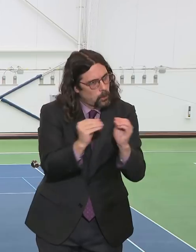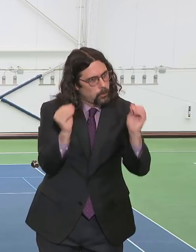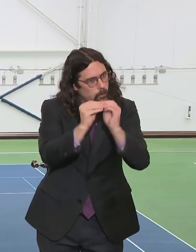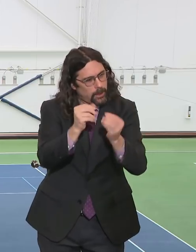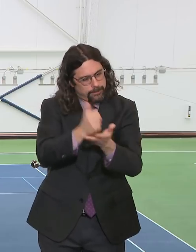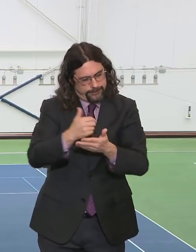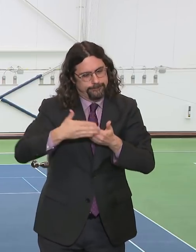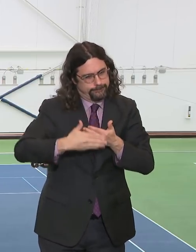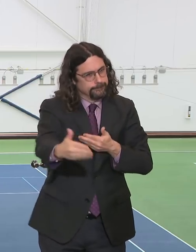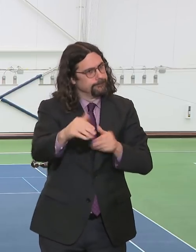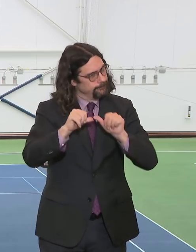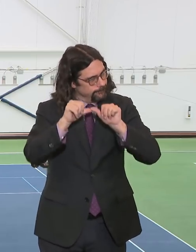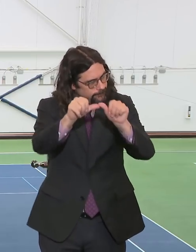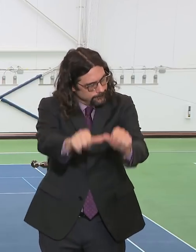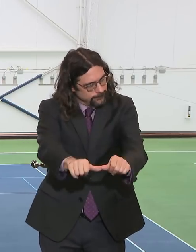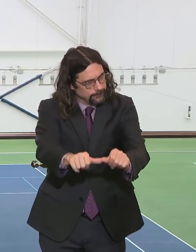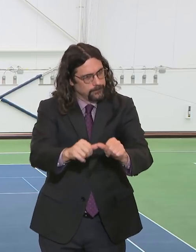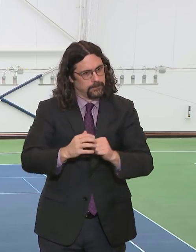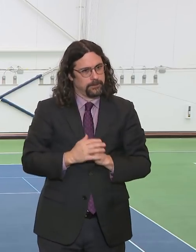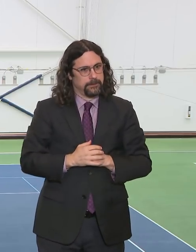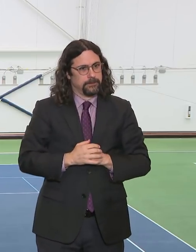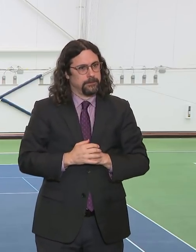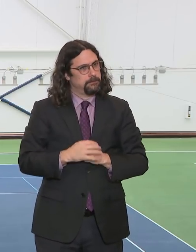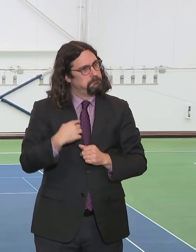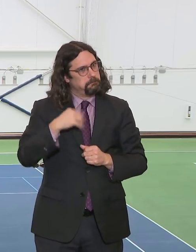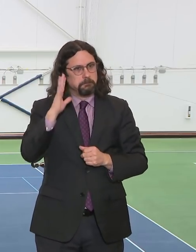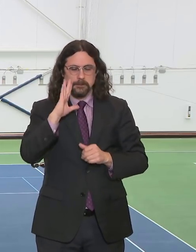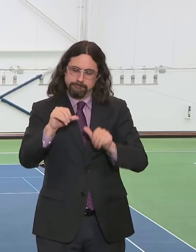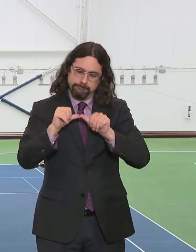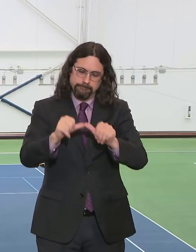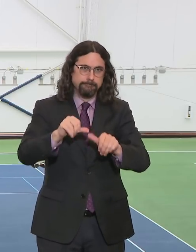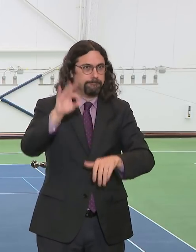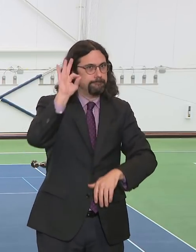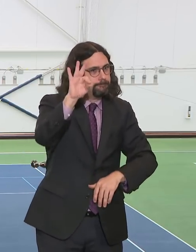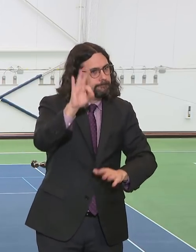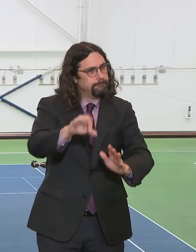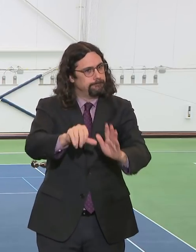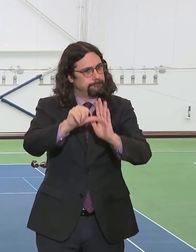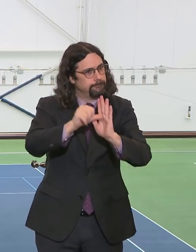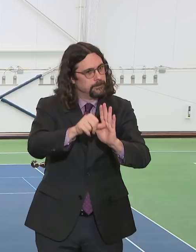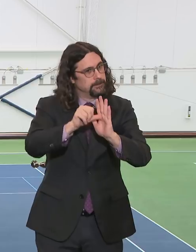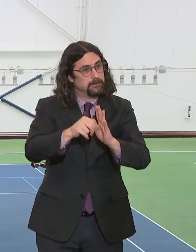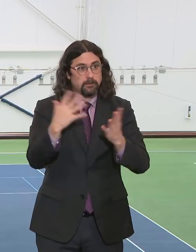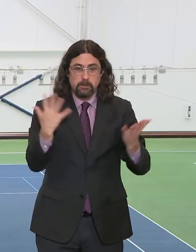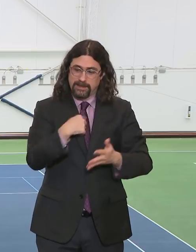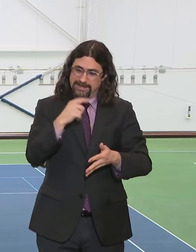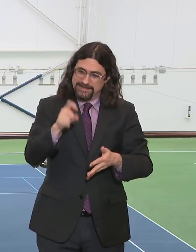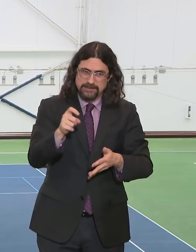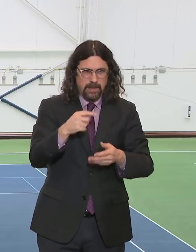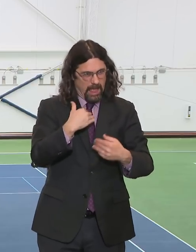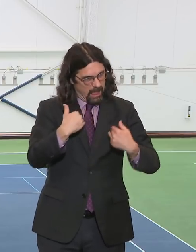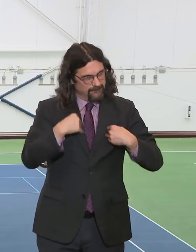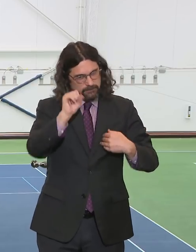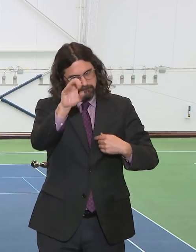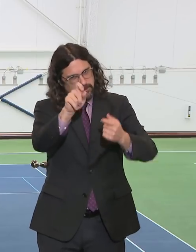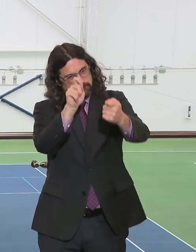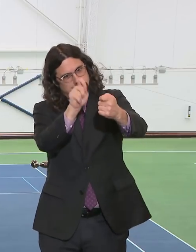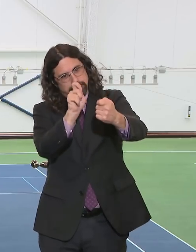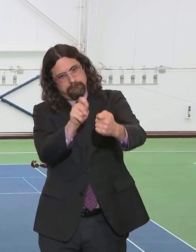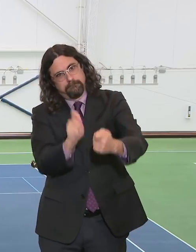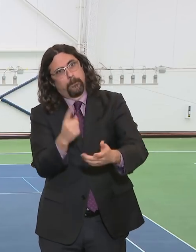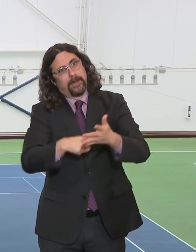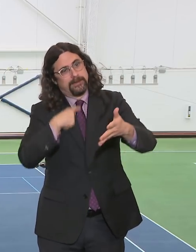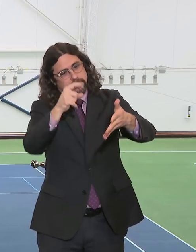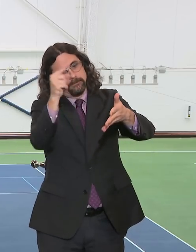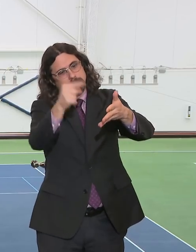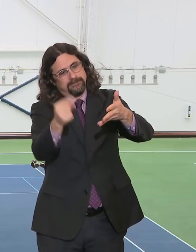to keep reiterating this specific request and I'm waiting for an answer from the White House. It is a reasonable request given that